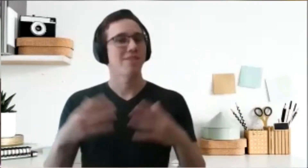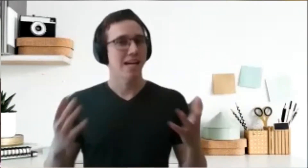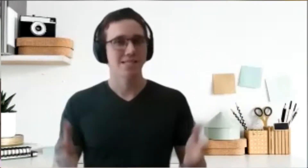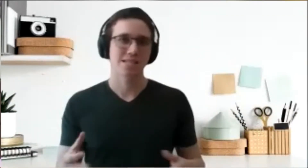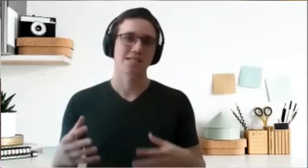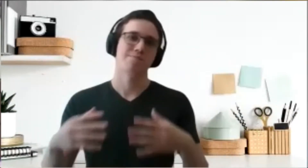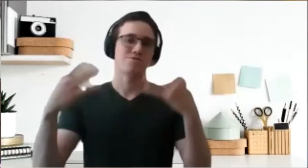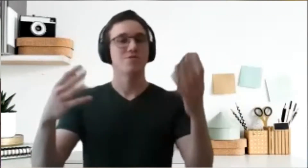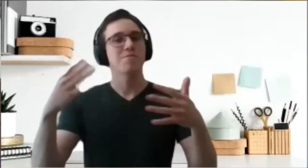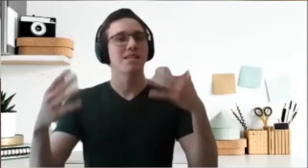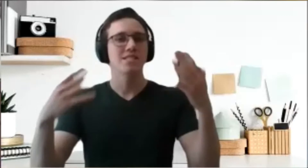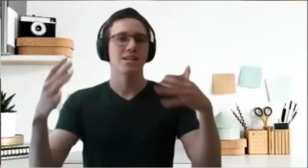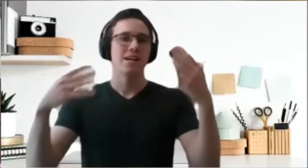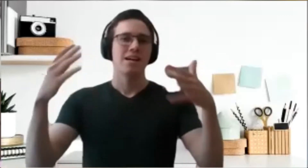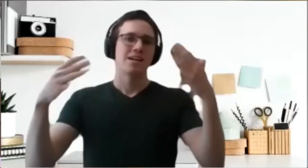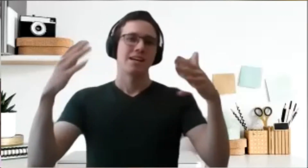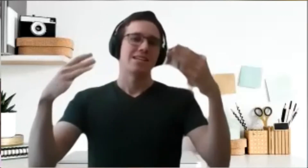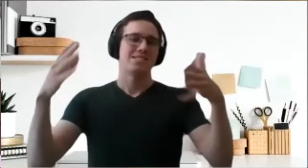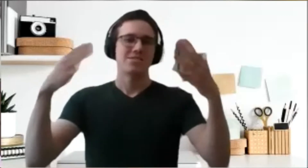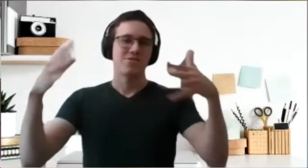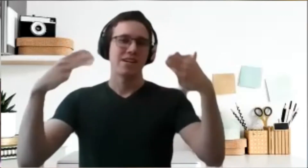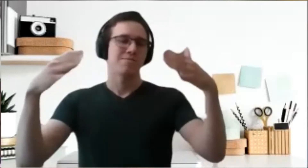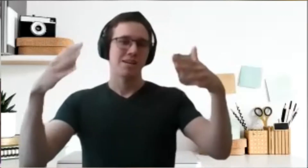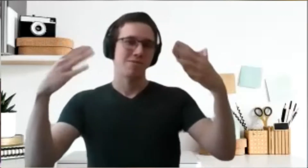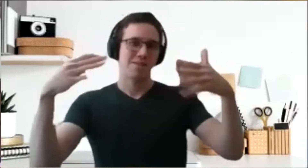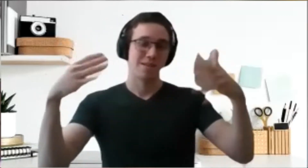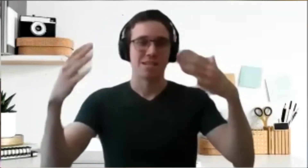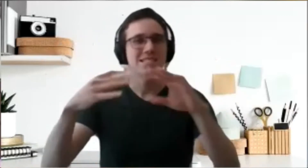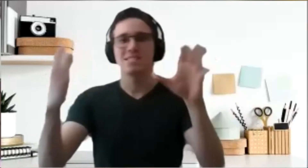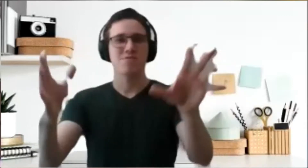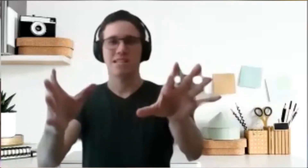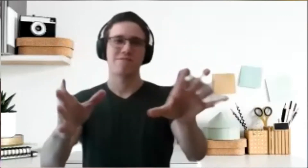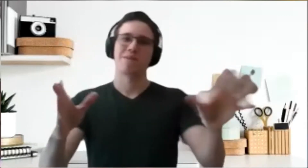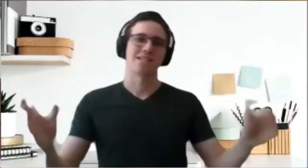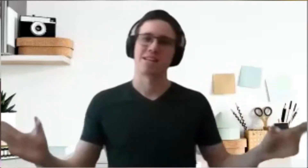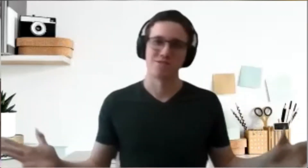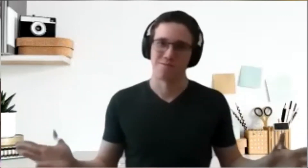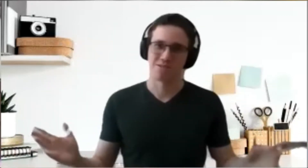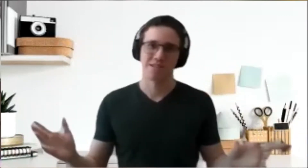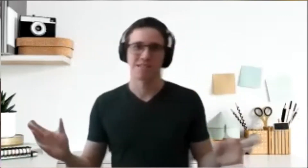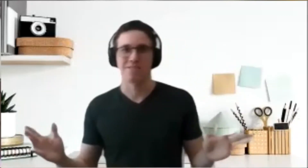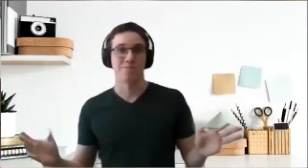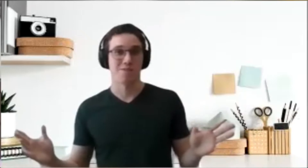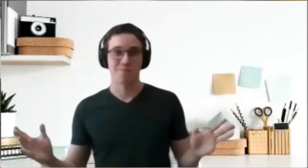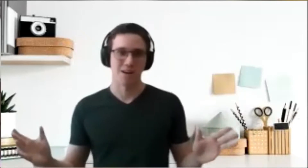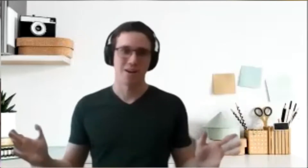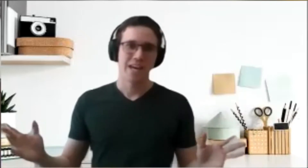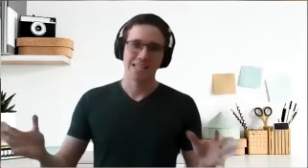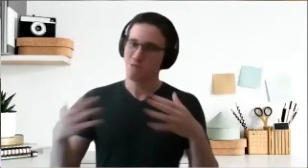advertising the club on social media etc and blah blah blah. This is what everybody tells you about the VP of PR and I'm